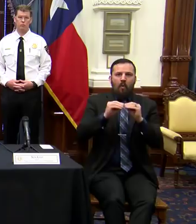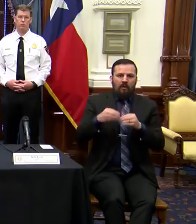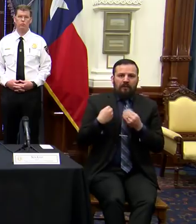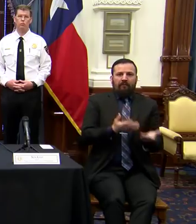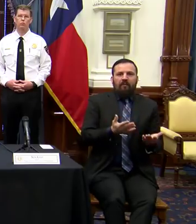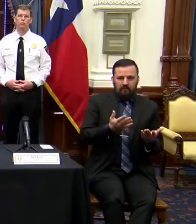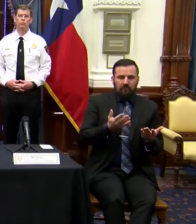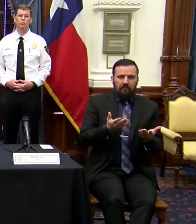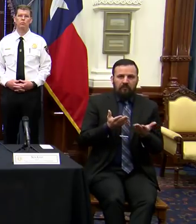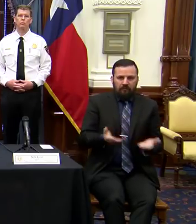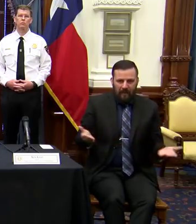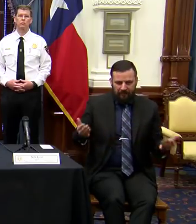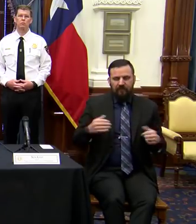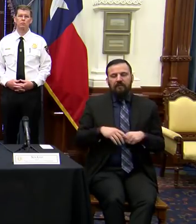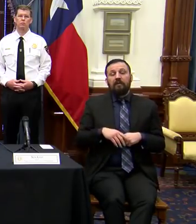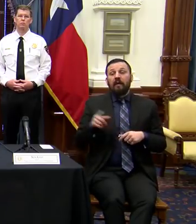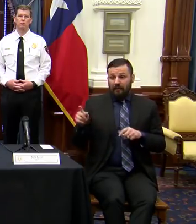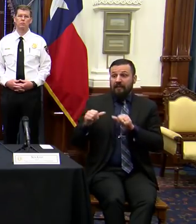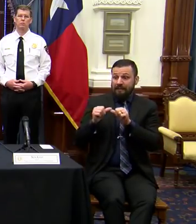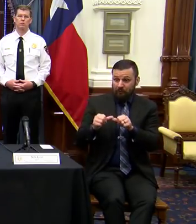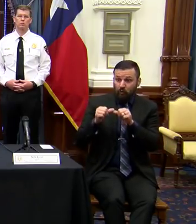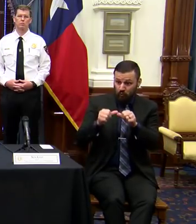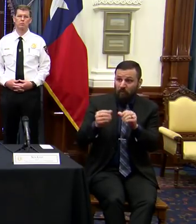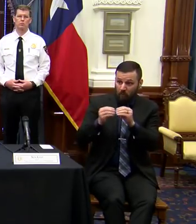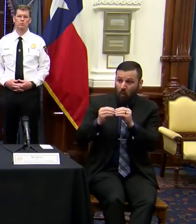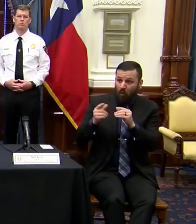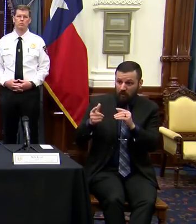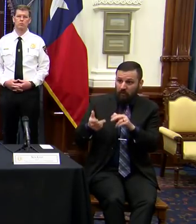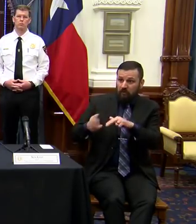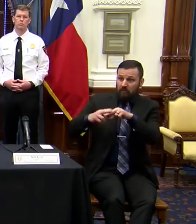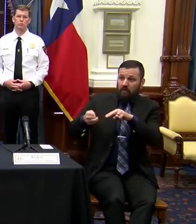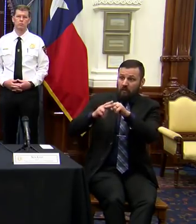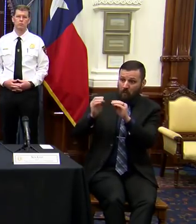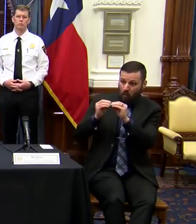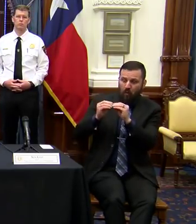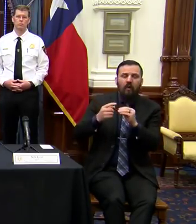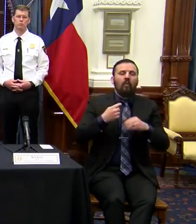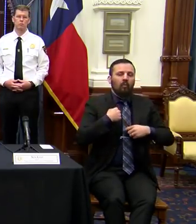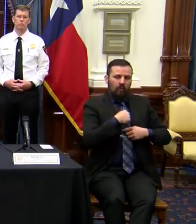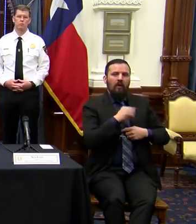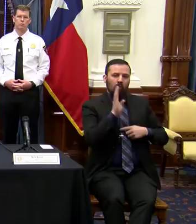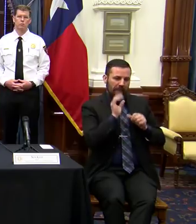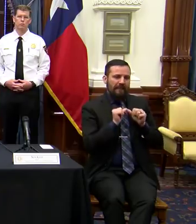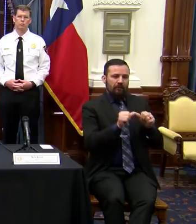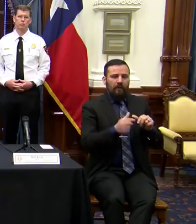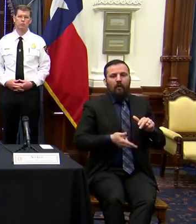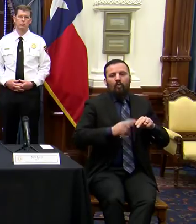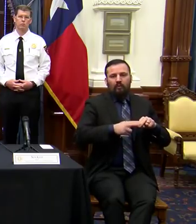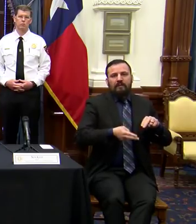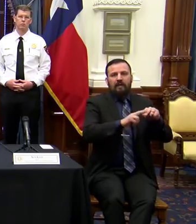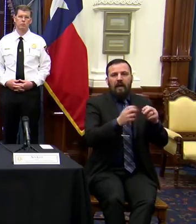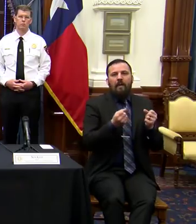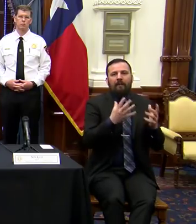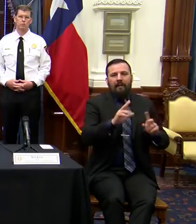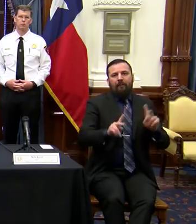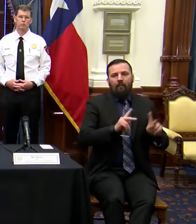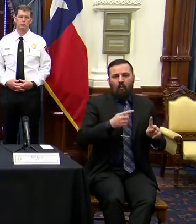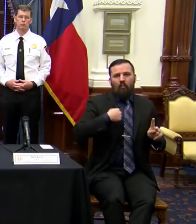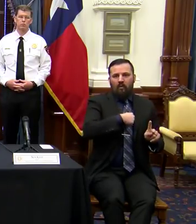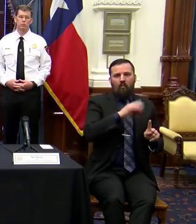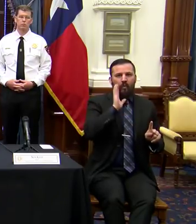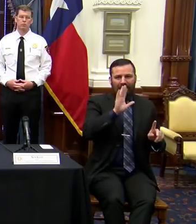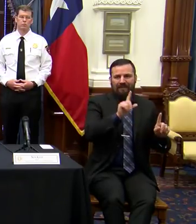And as they continue to ramp up those supplies, Texas will continue to increase the number of people who are being tested.